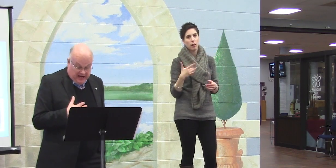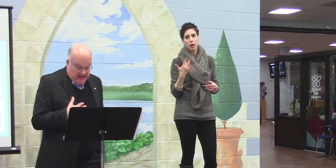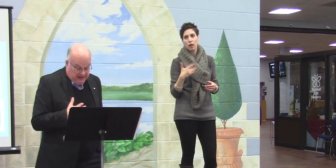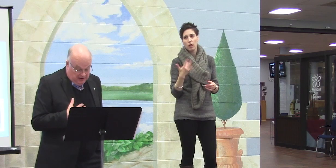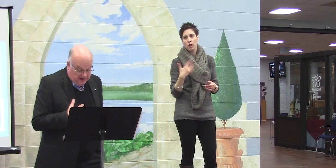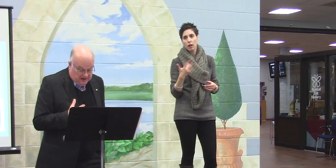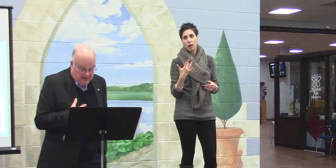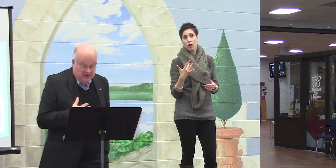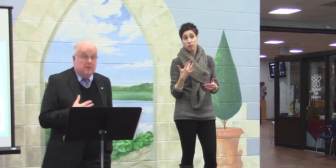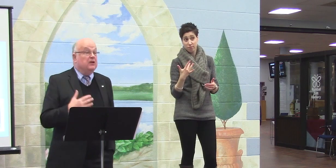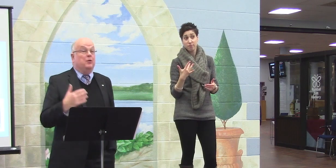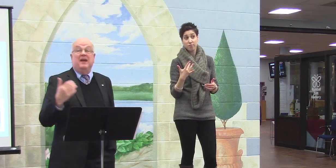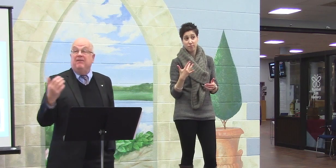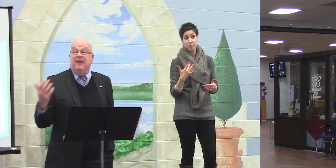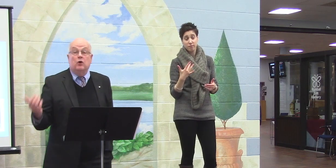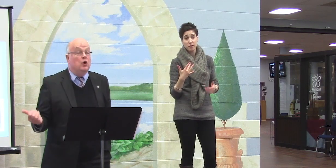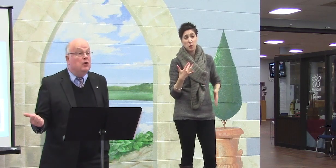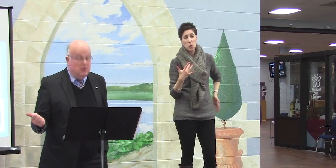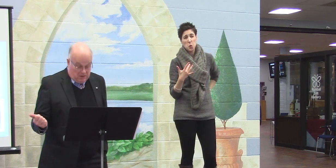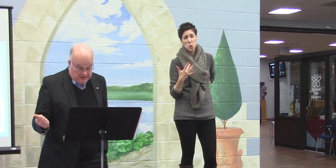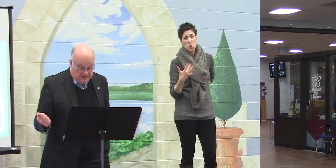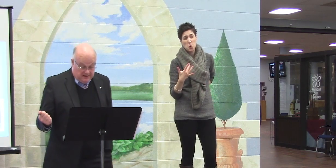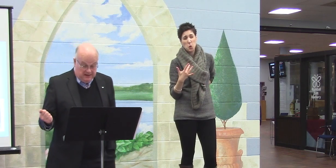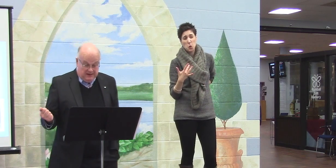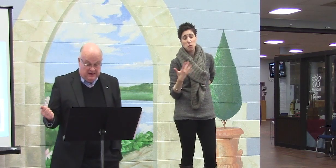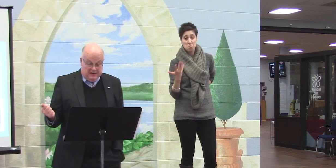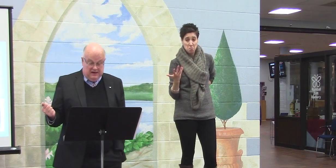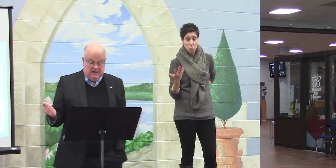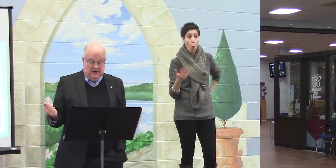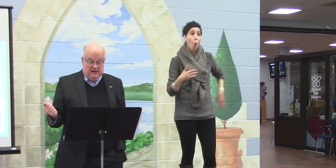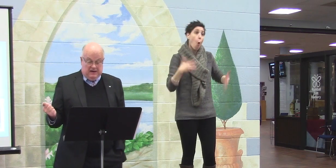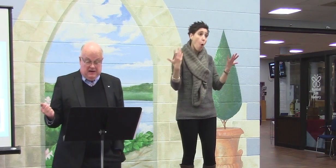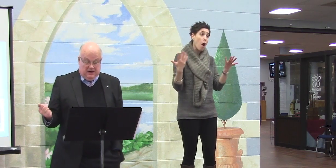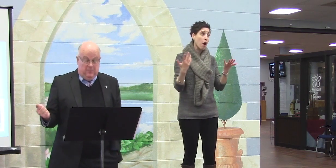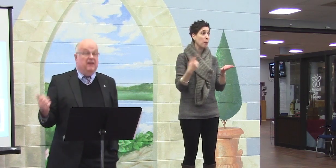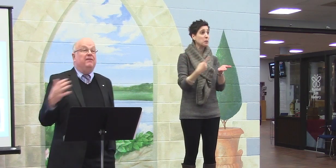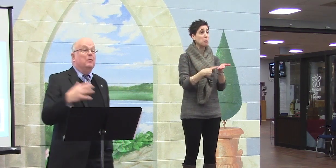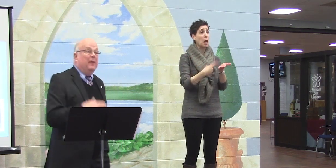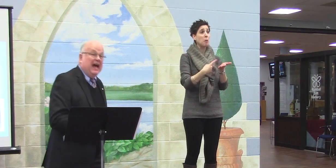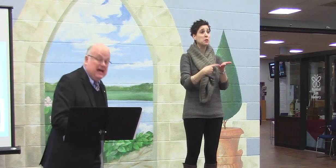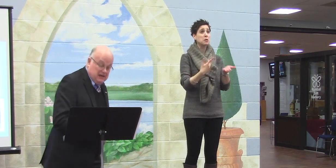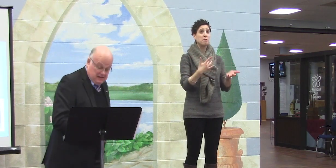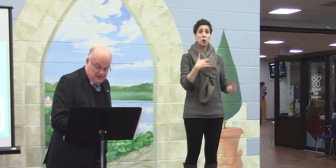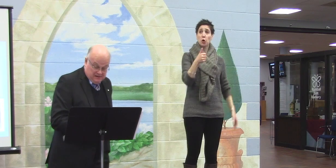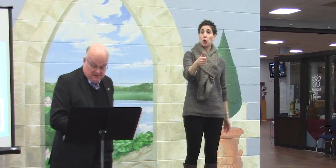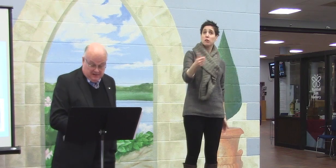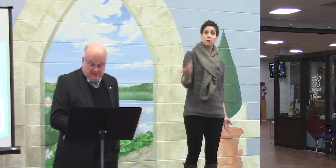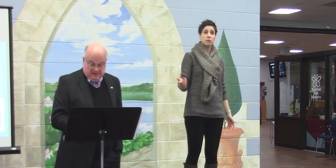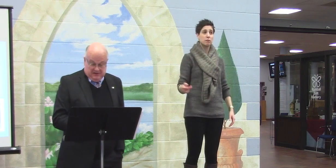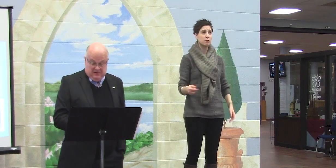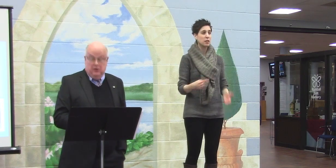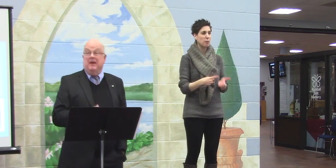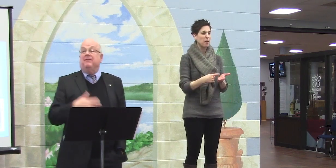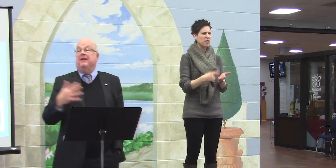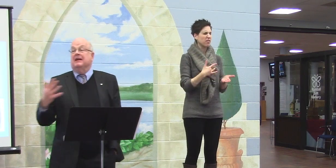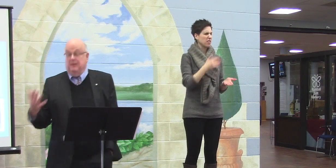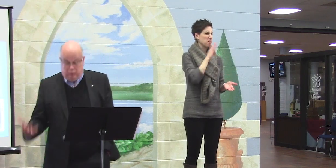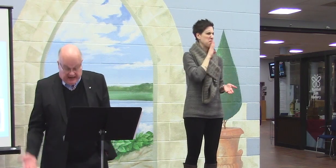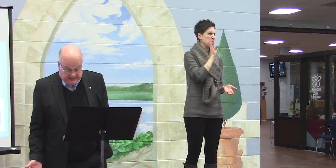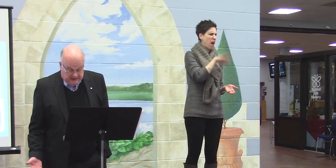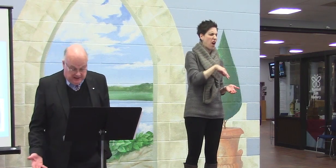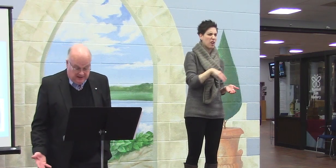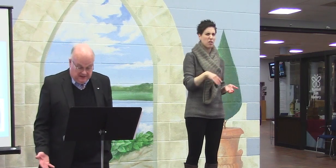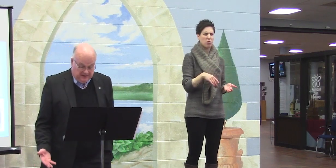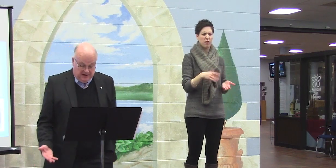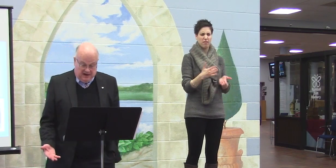it's the pain. But you may feel good. You may feel bad. You may feel